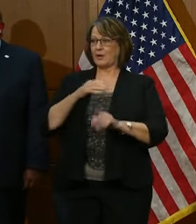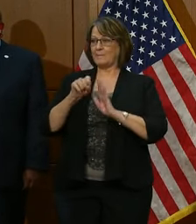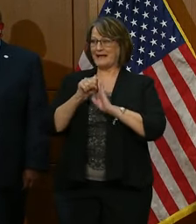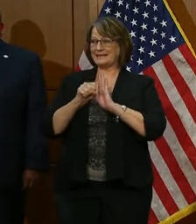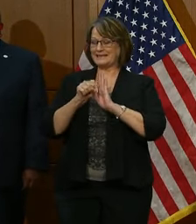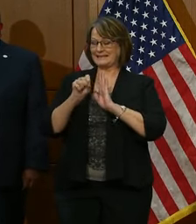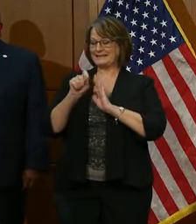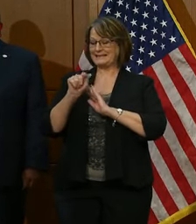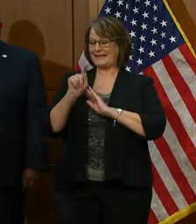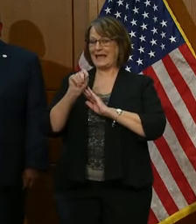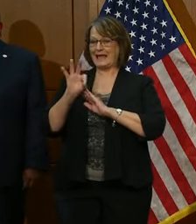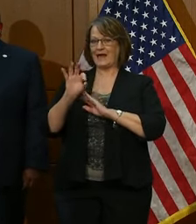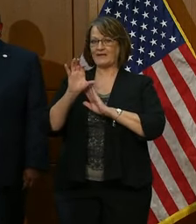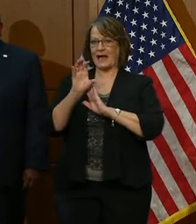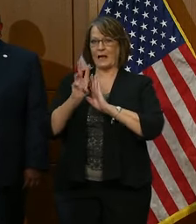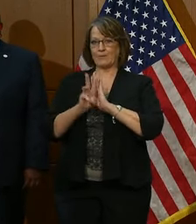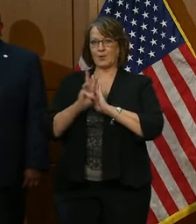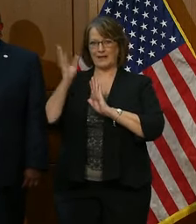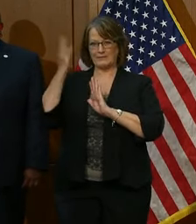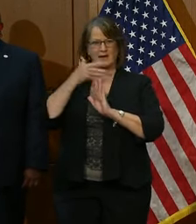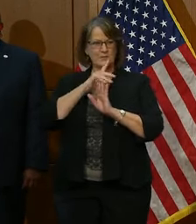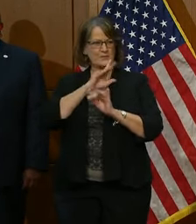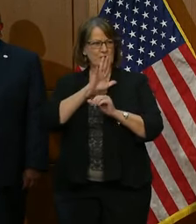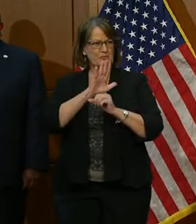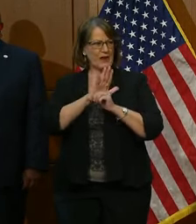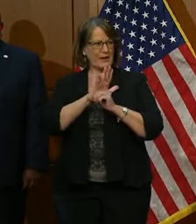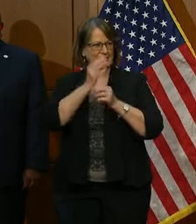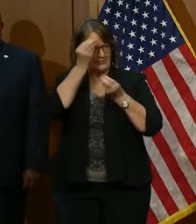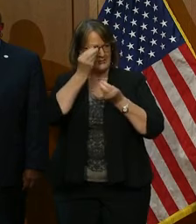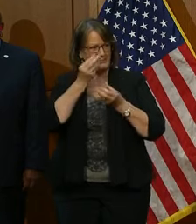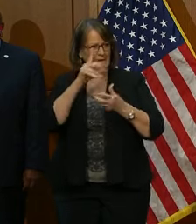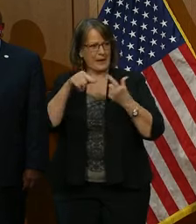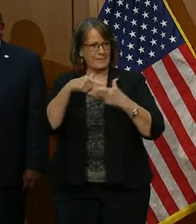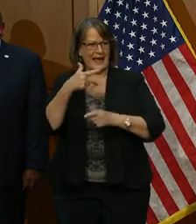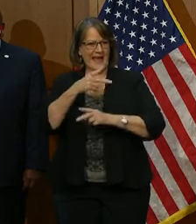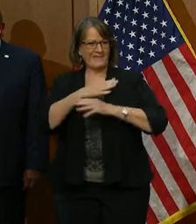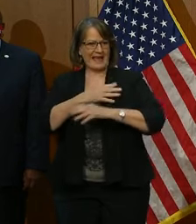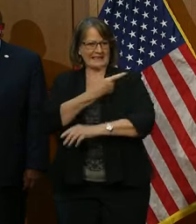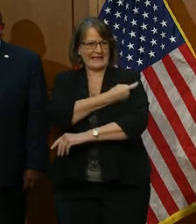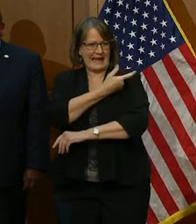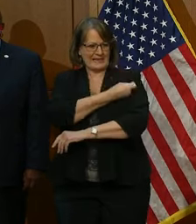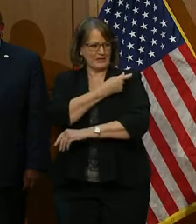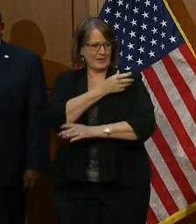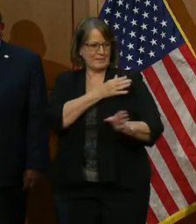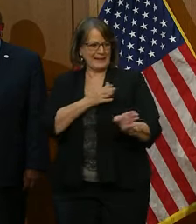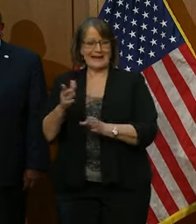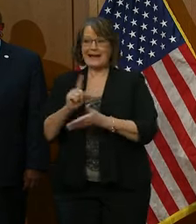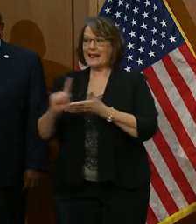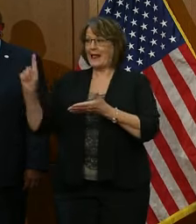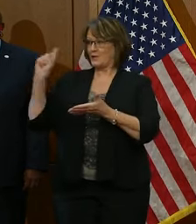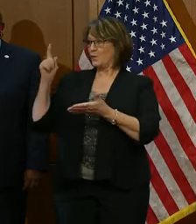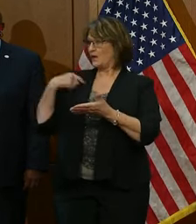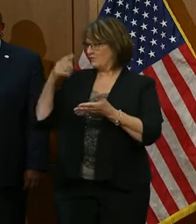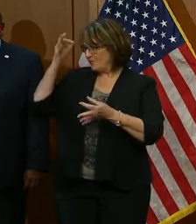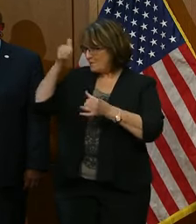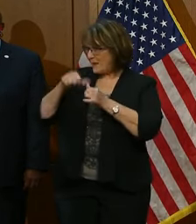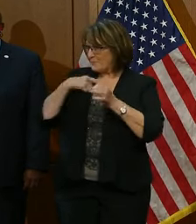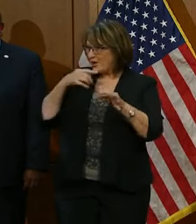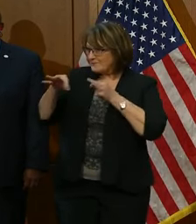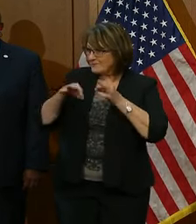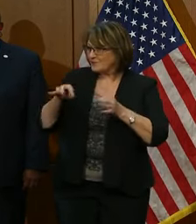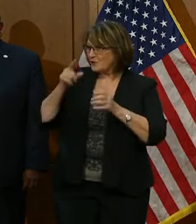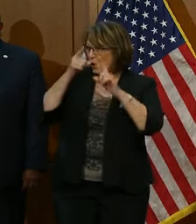I promised you an update on our vaccination plan. Last week, I laid out our goals, as you may remember.